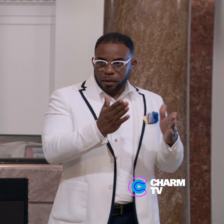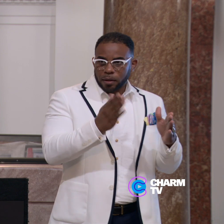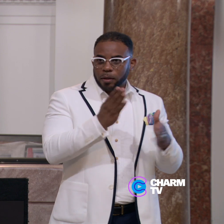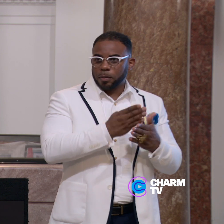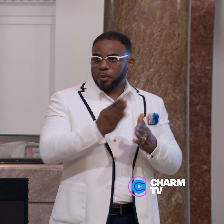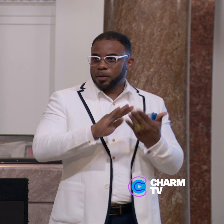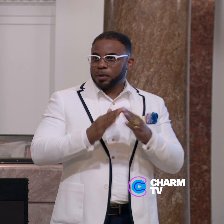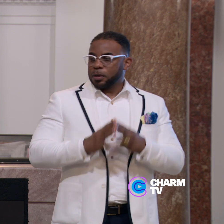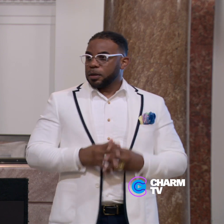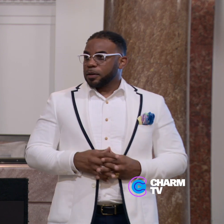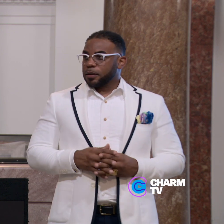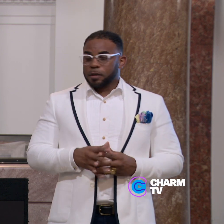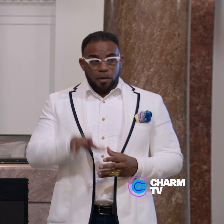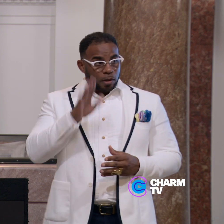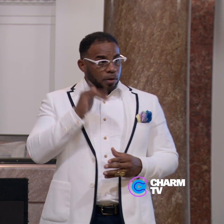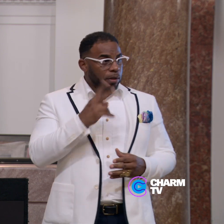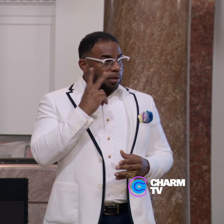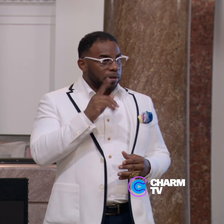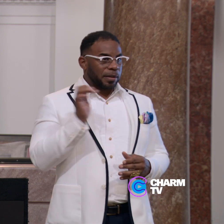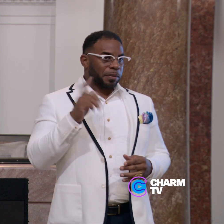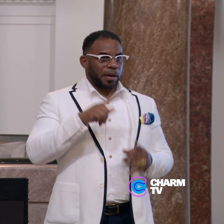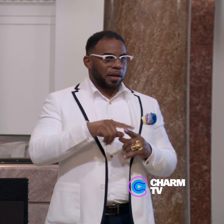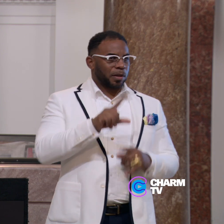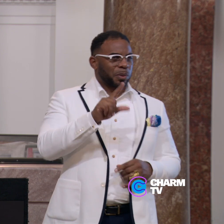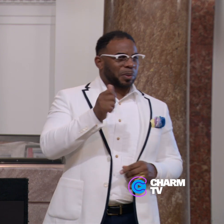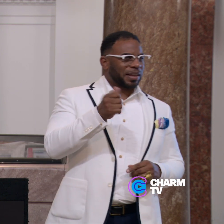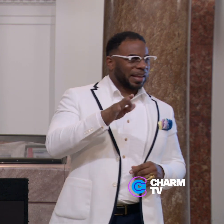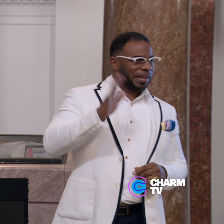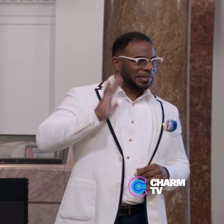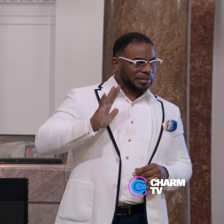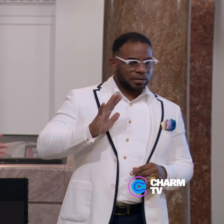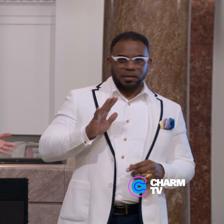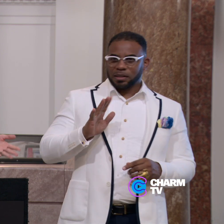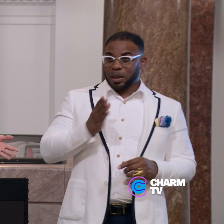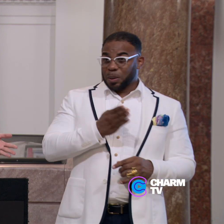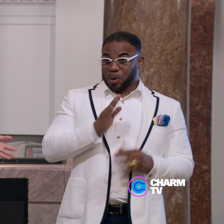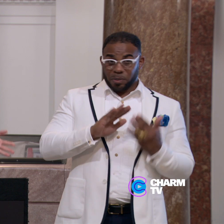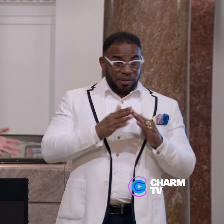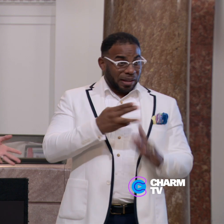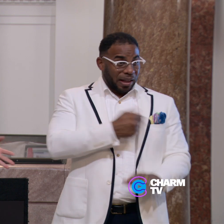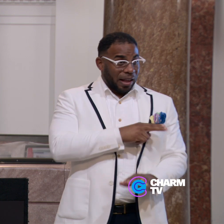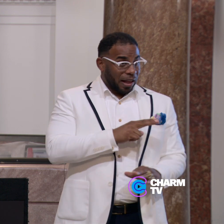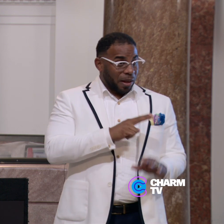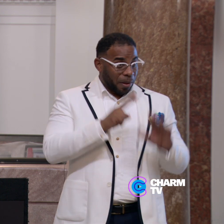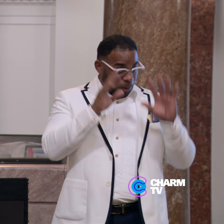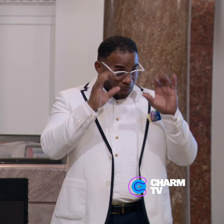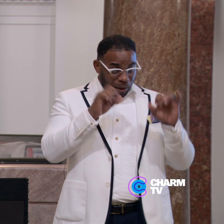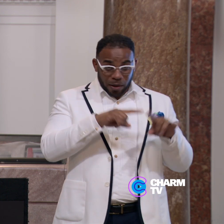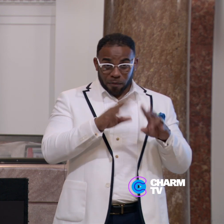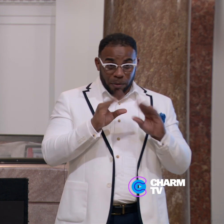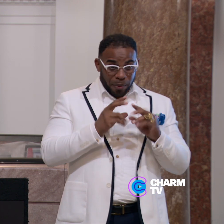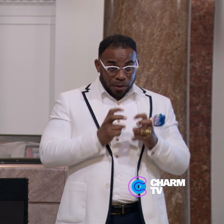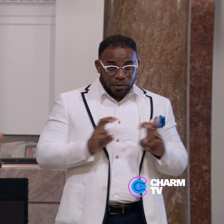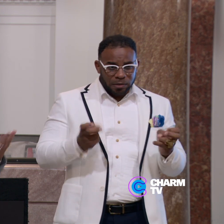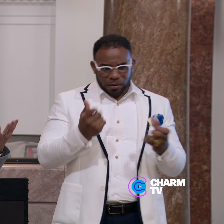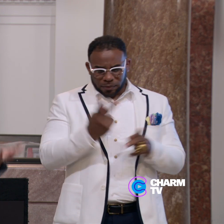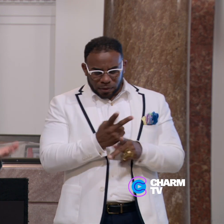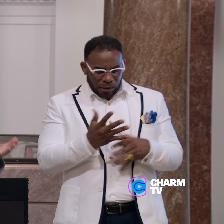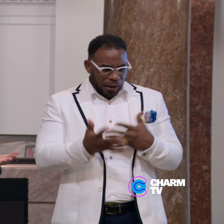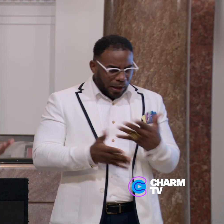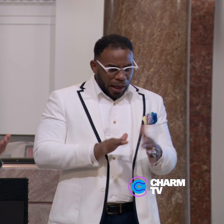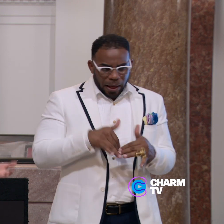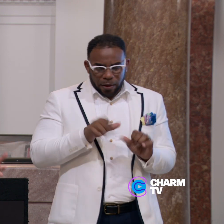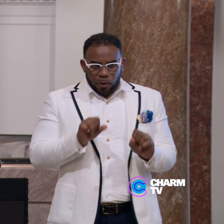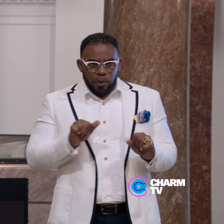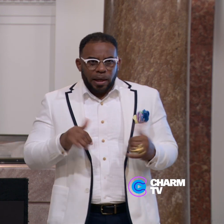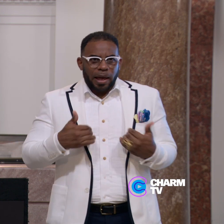Baltimore City. You know, this began back in 2019. The Baltimore City Hospital presidents were meeting to try to figure out how